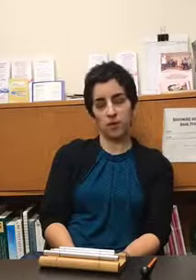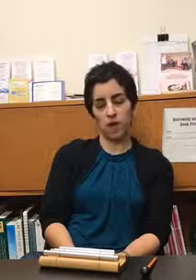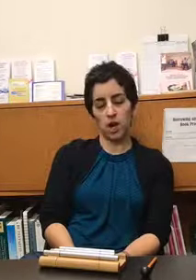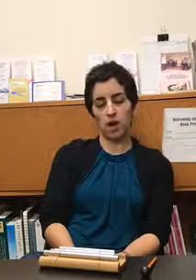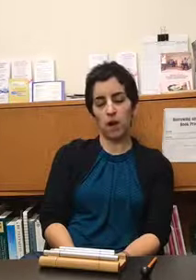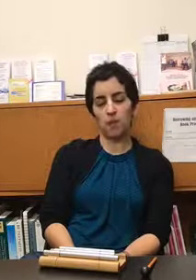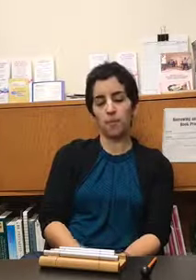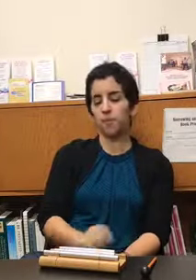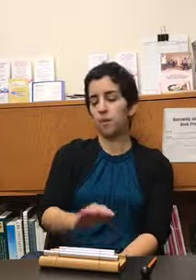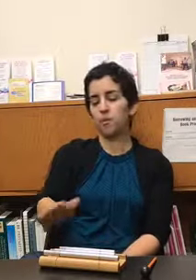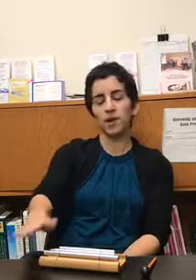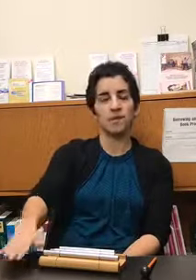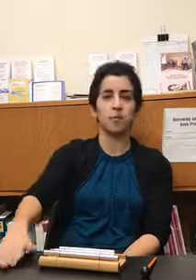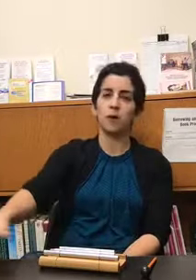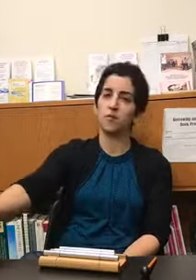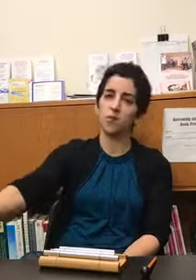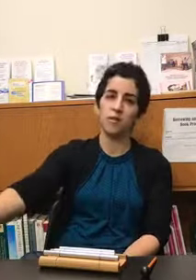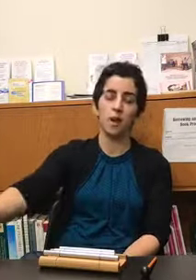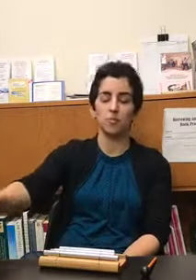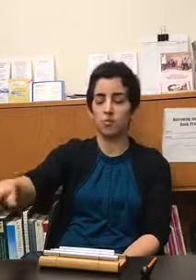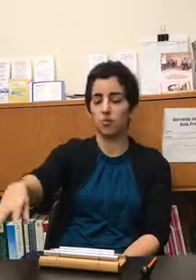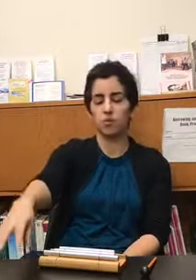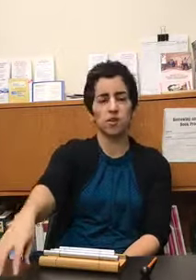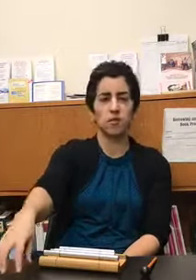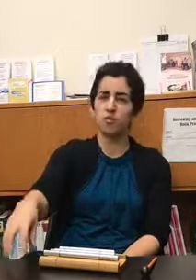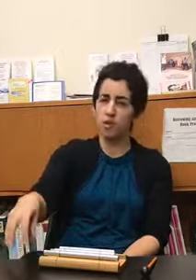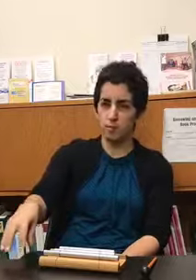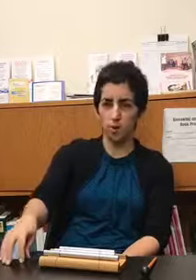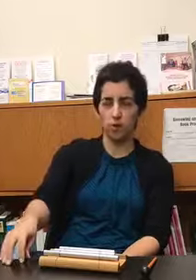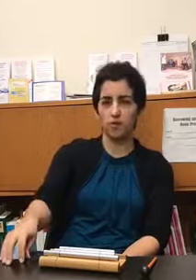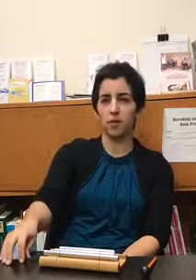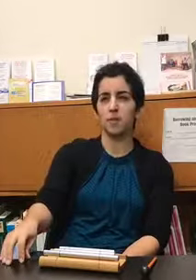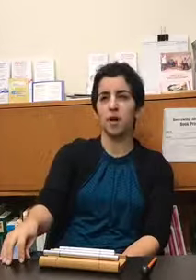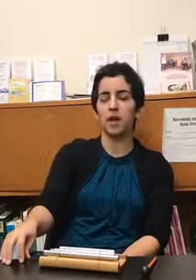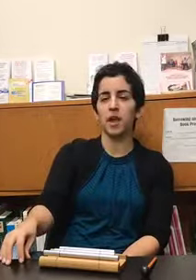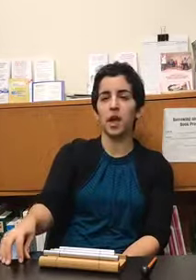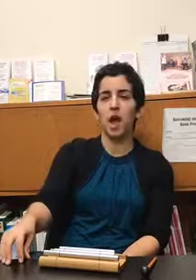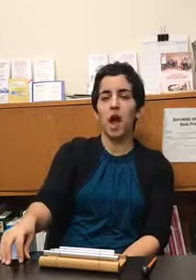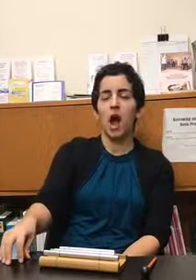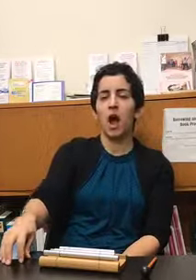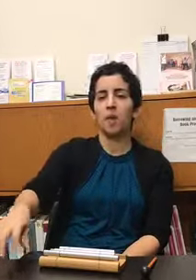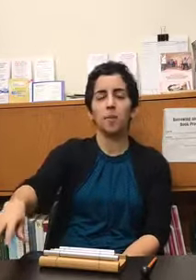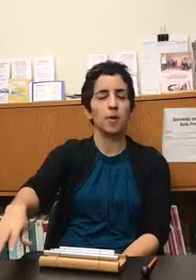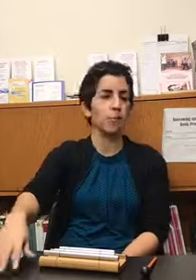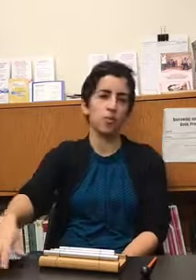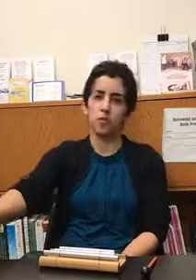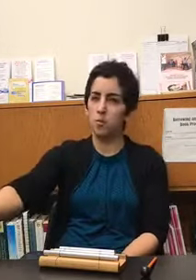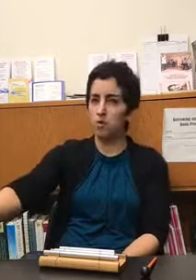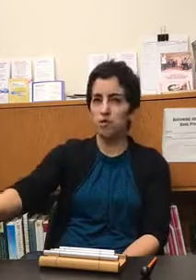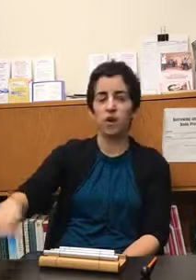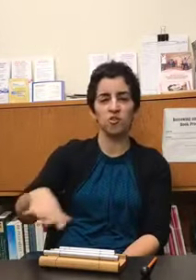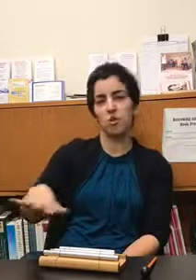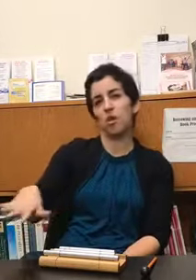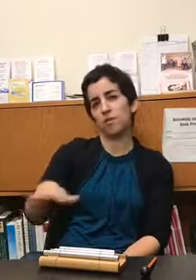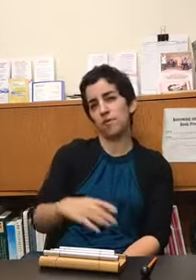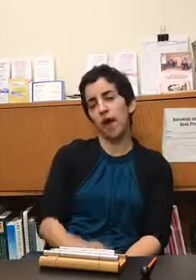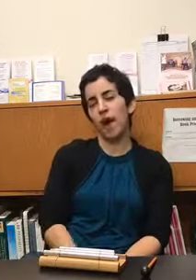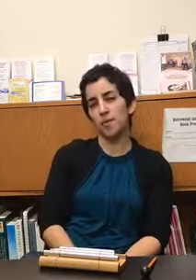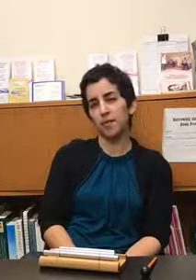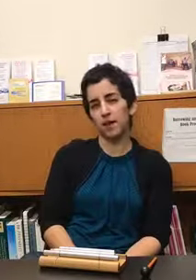there um practicing mindfulness helps reduce different stress markers in the body improves immune function all of that but that